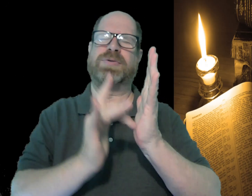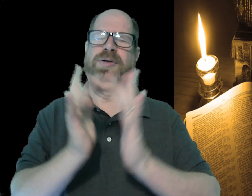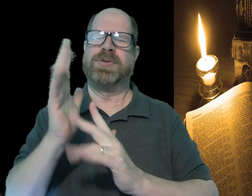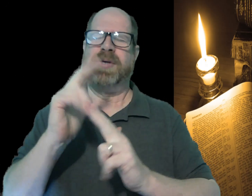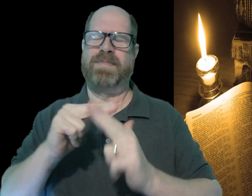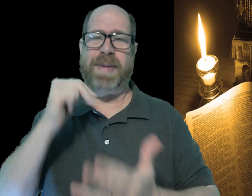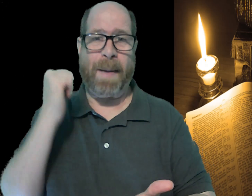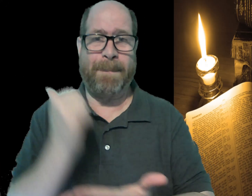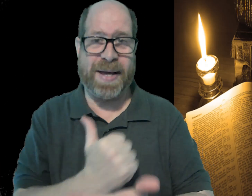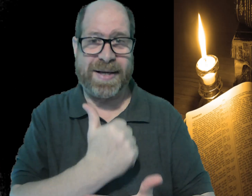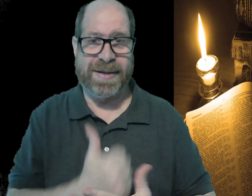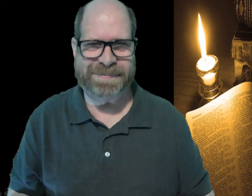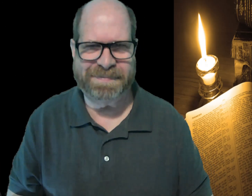love you. In Jesus' name, amen.